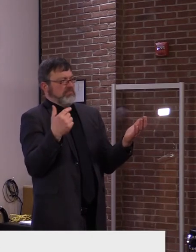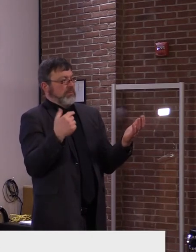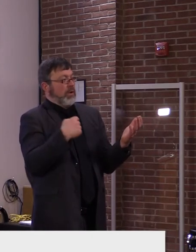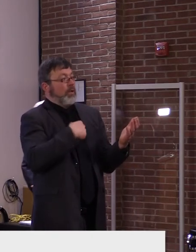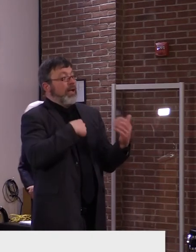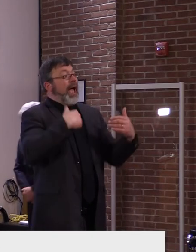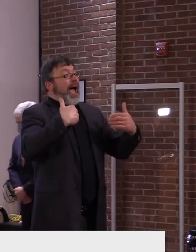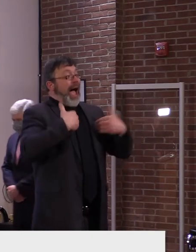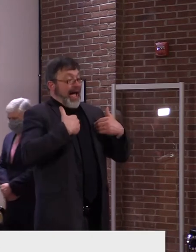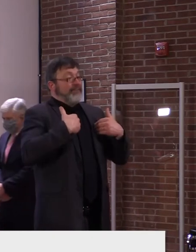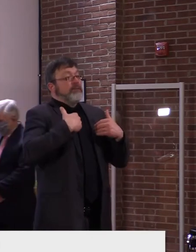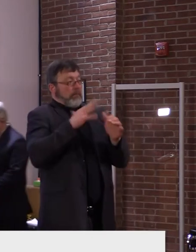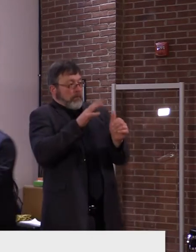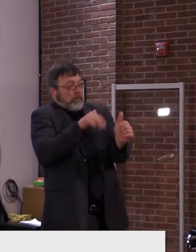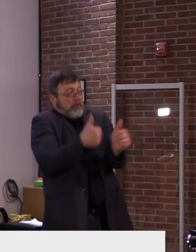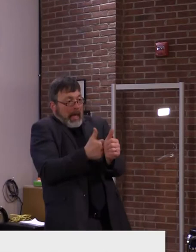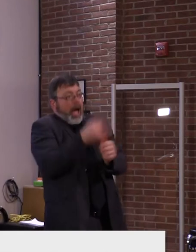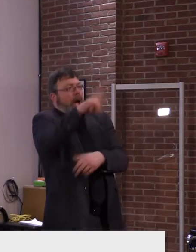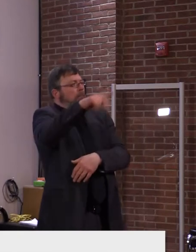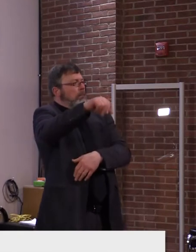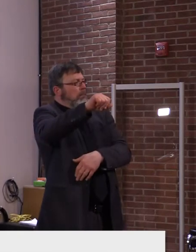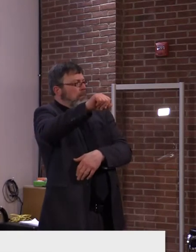I'll let Secretary Smith talk about that.